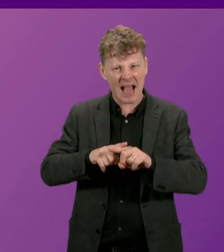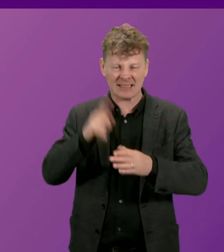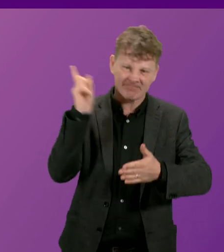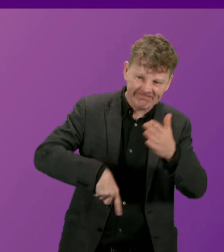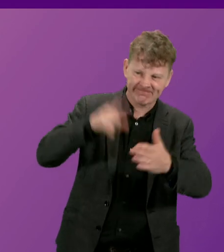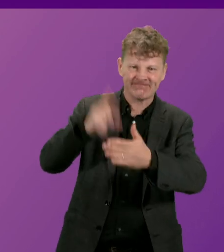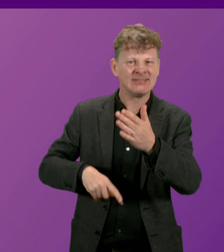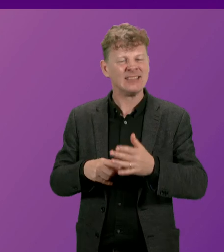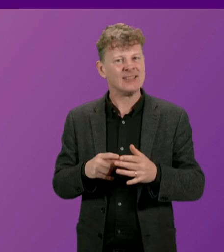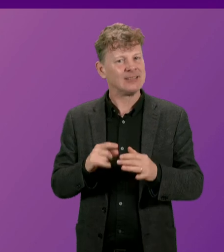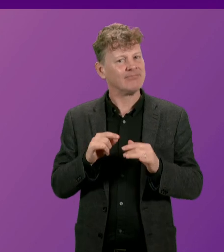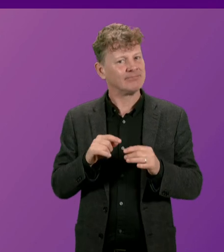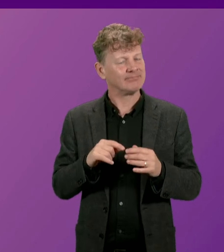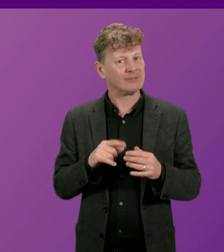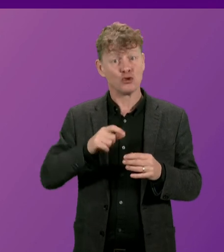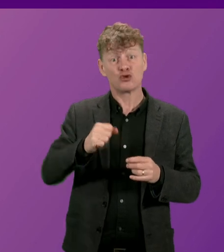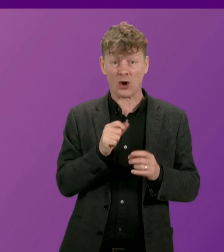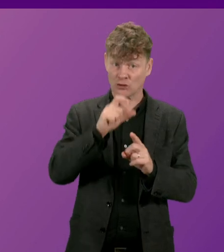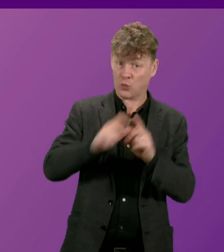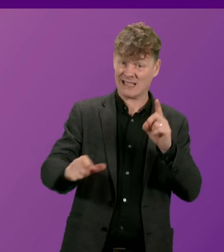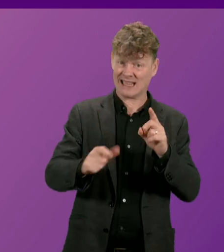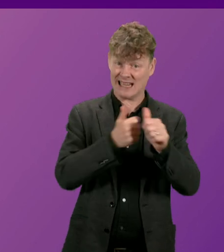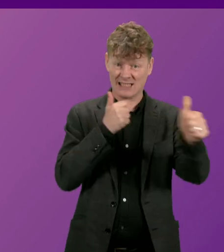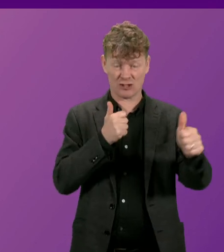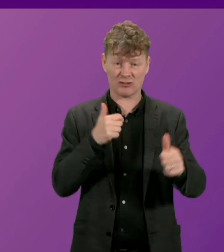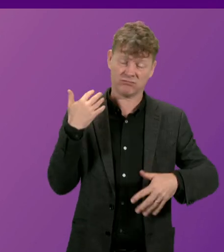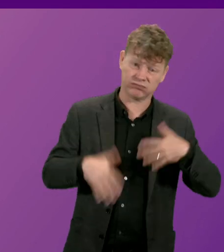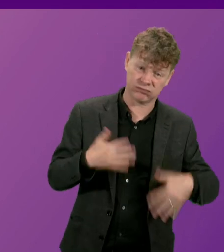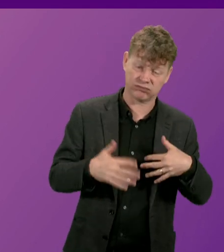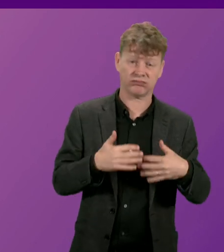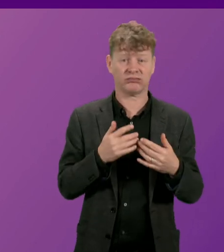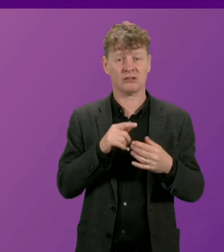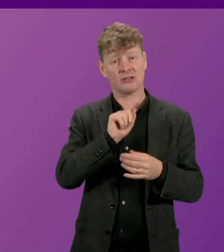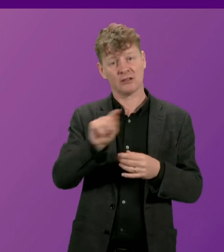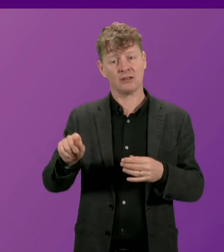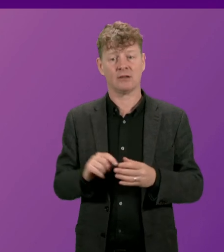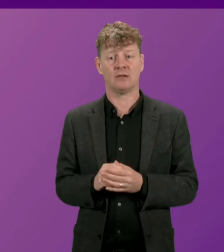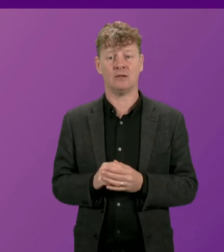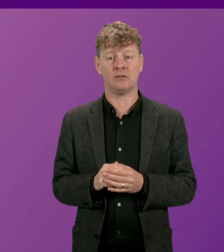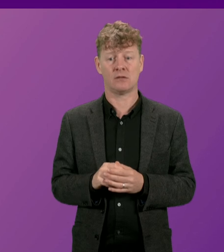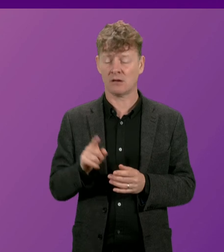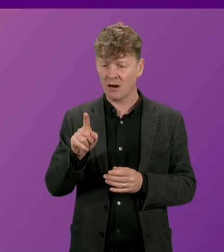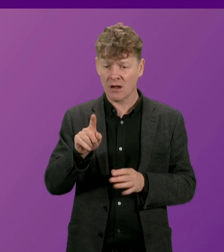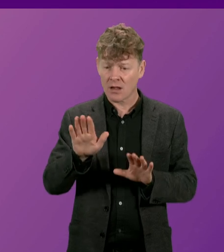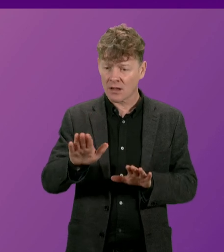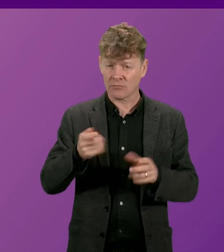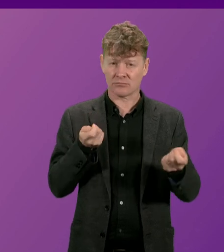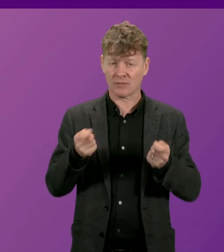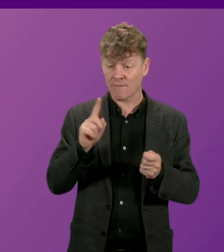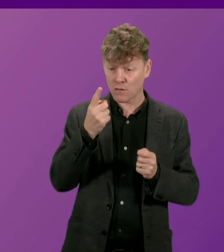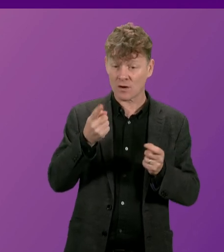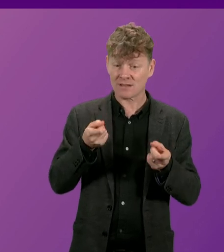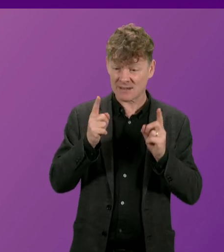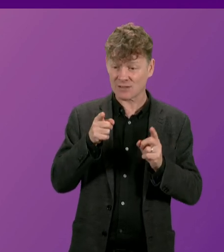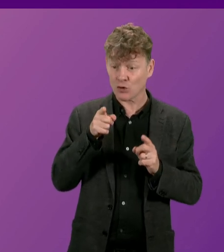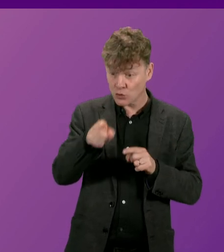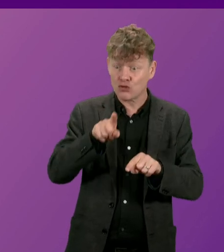applied particularly to the Scotch whisky industry and to other sectors of the Scottish... First I'm aware that in trying to listen to your own